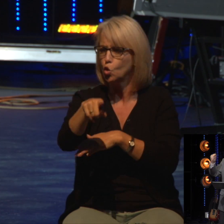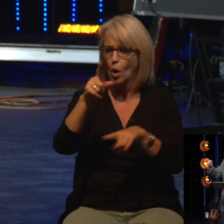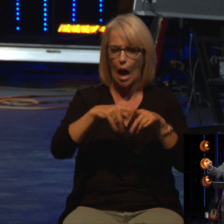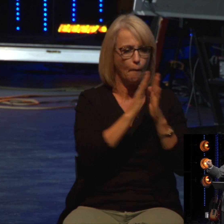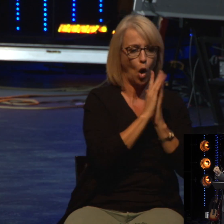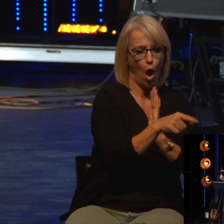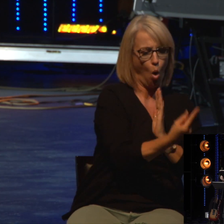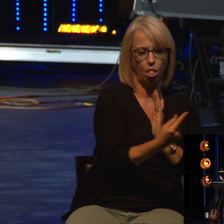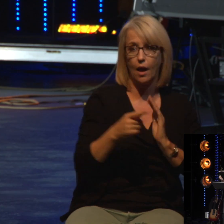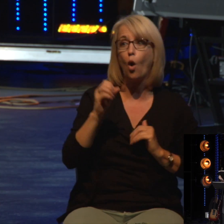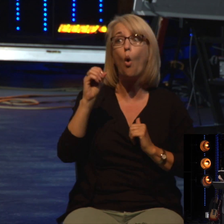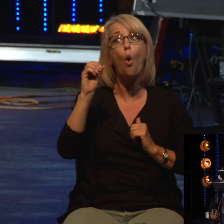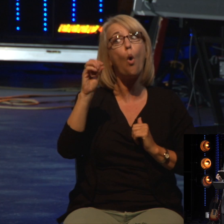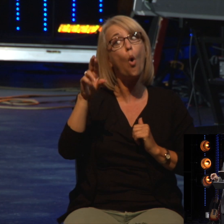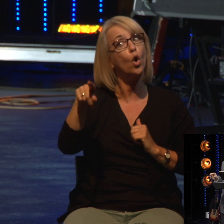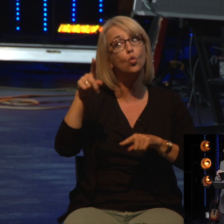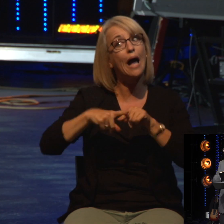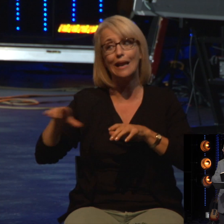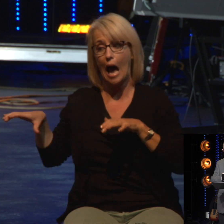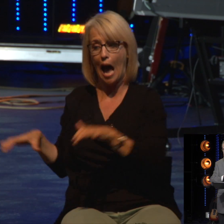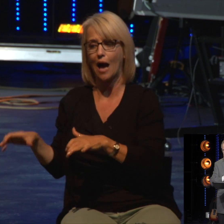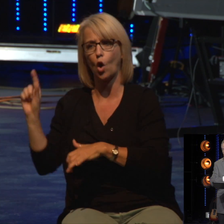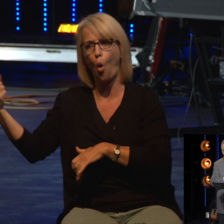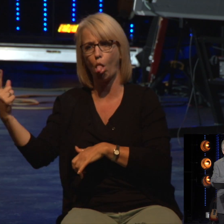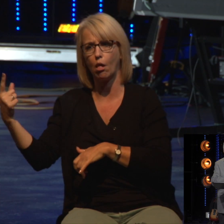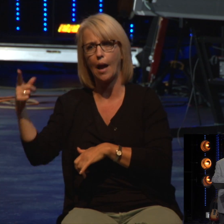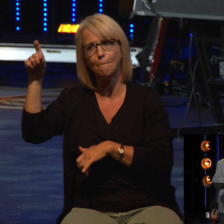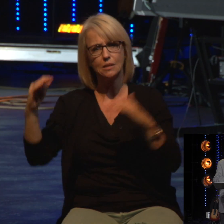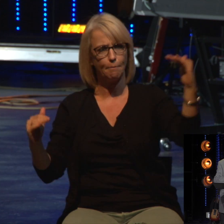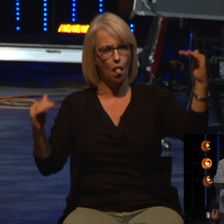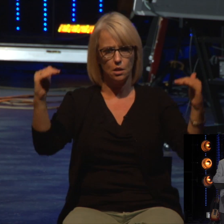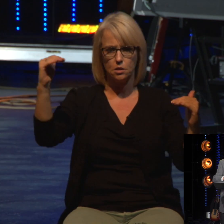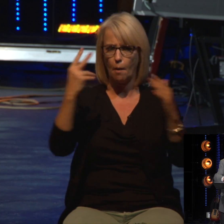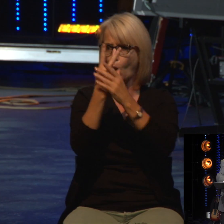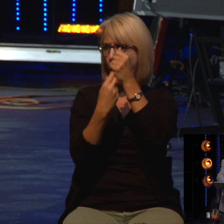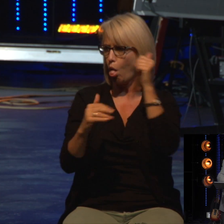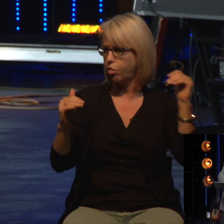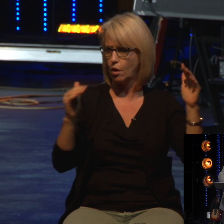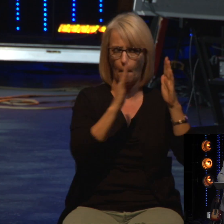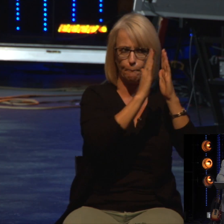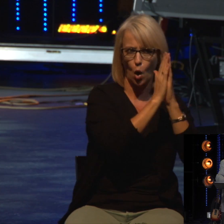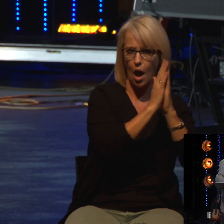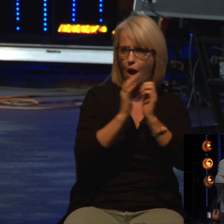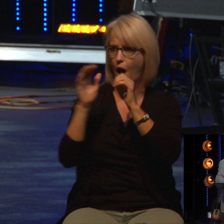substitute for prayer. However, the two must be kept in balance. And God said, stand up.